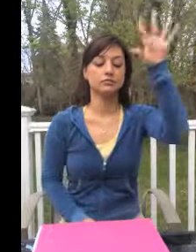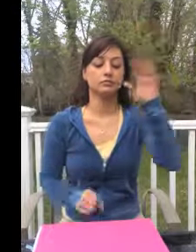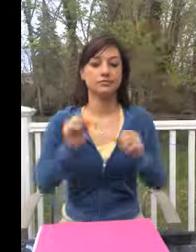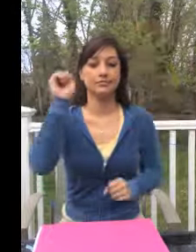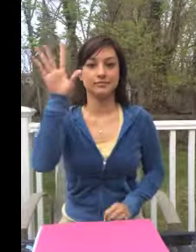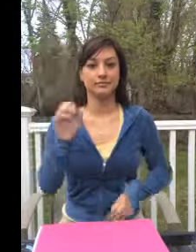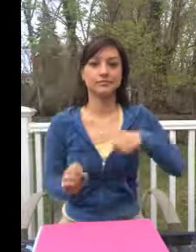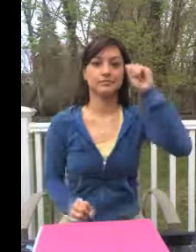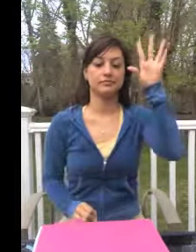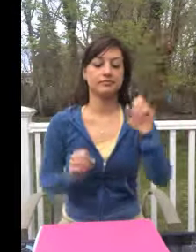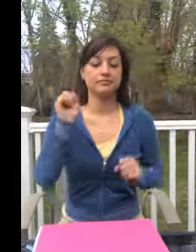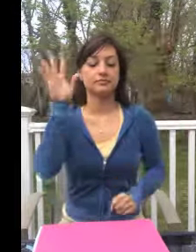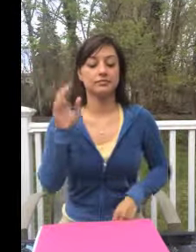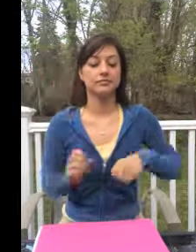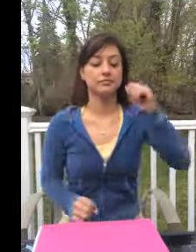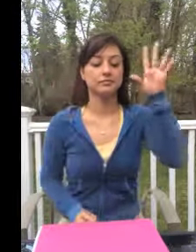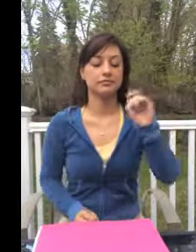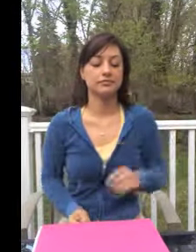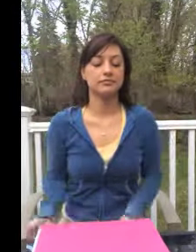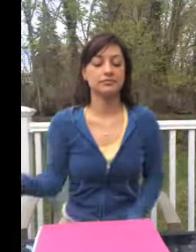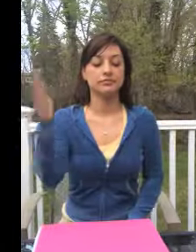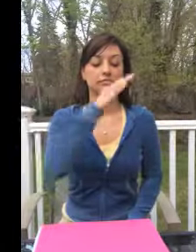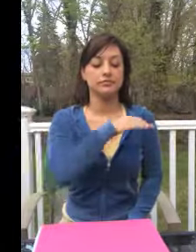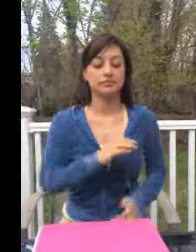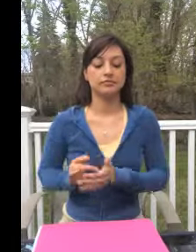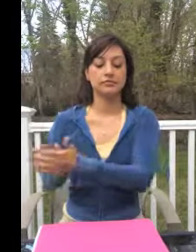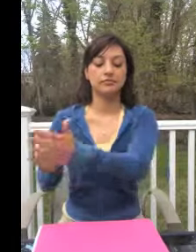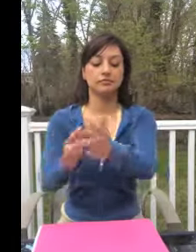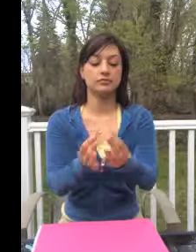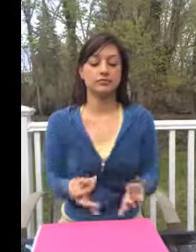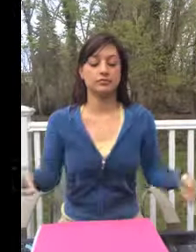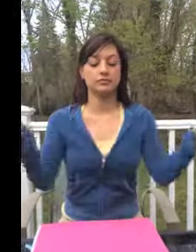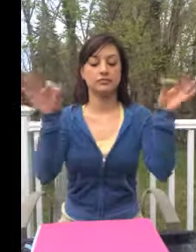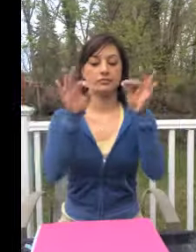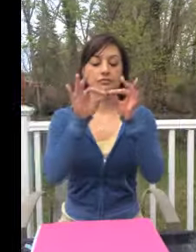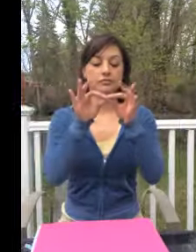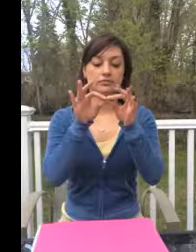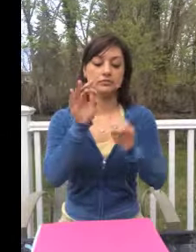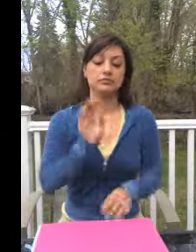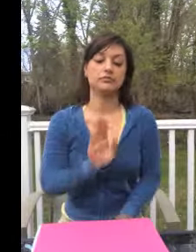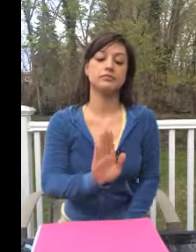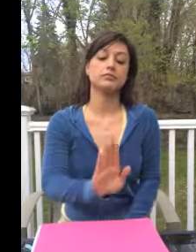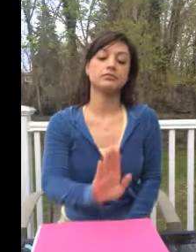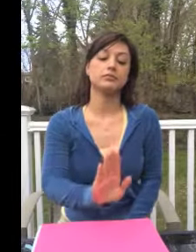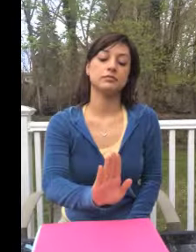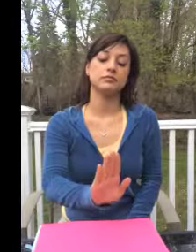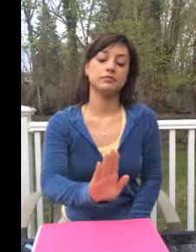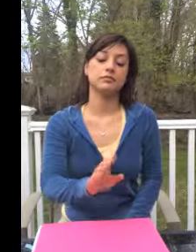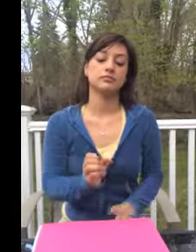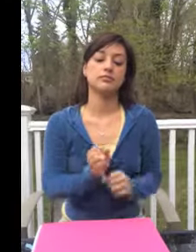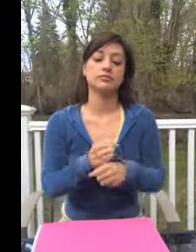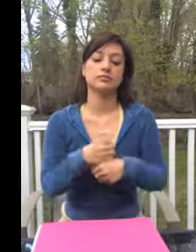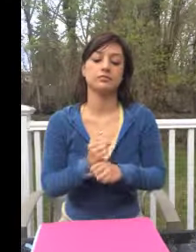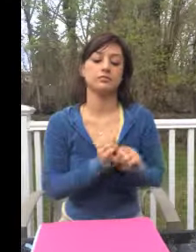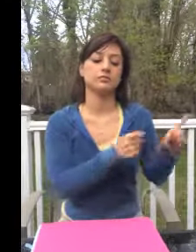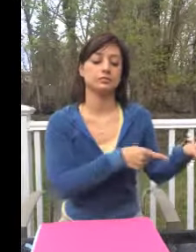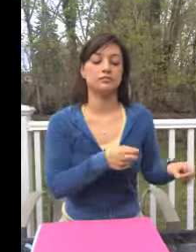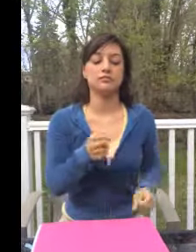a boy, you are Come on, show them what you are Make them go